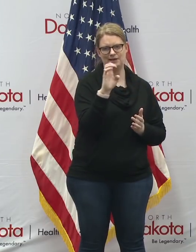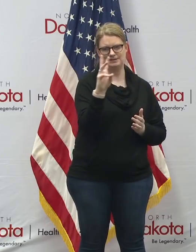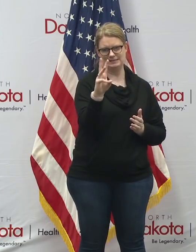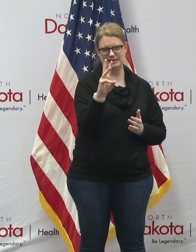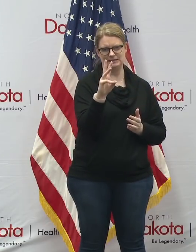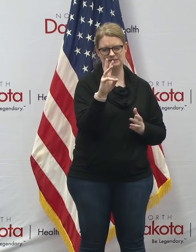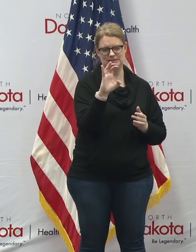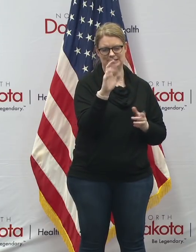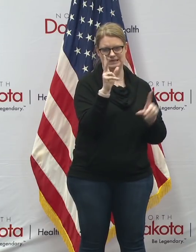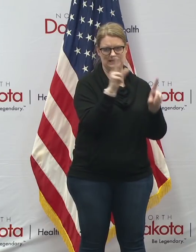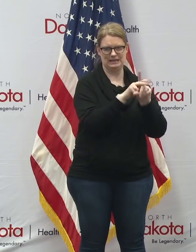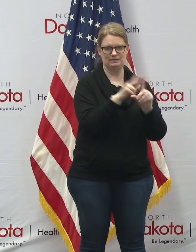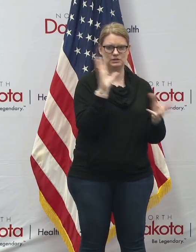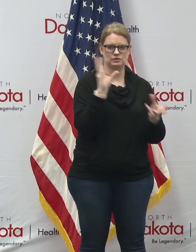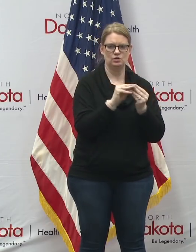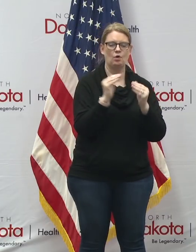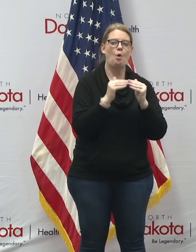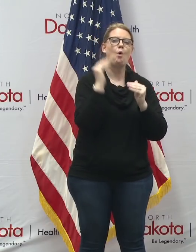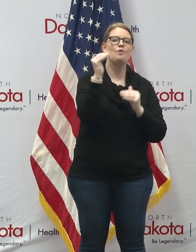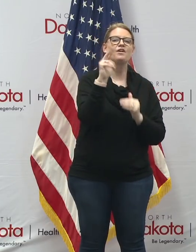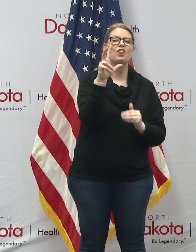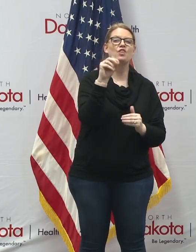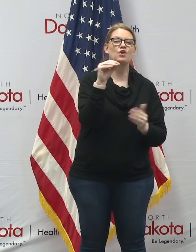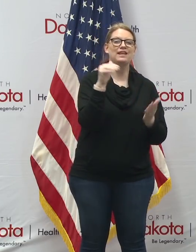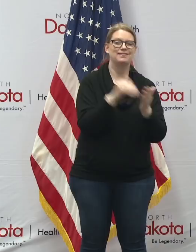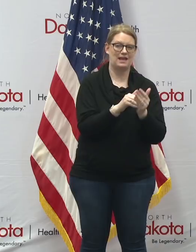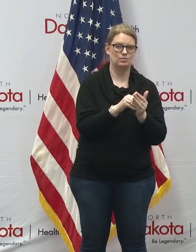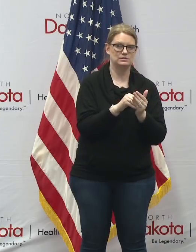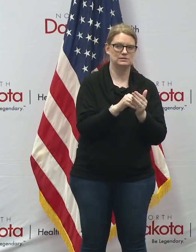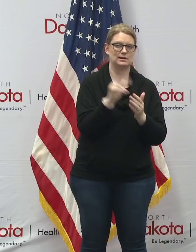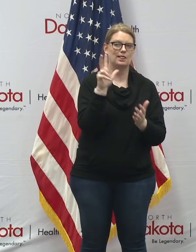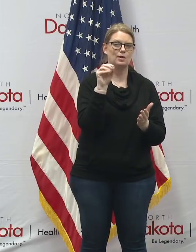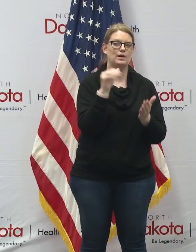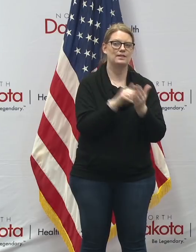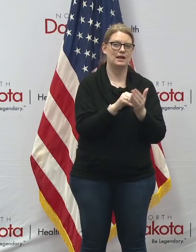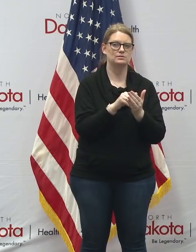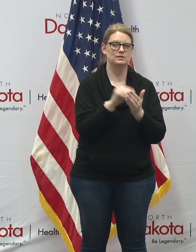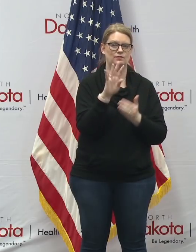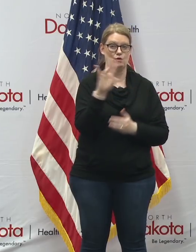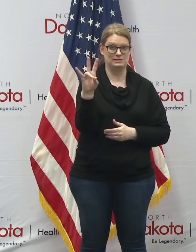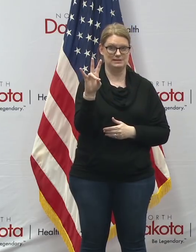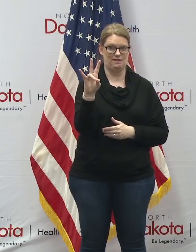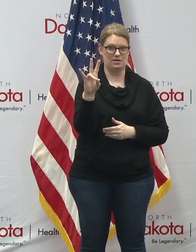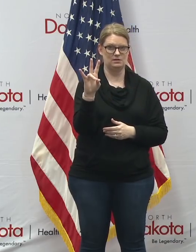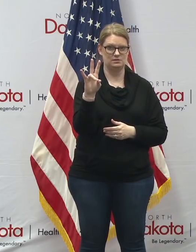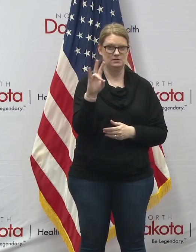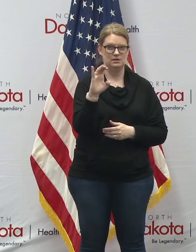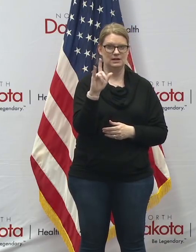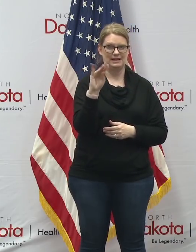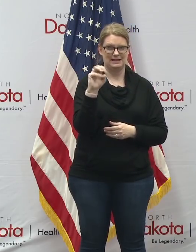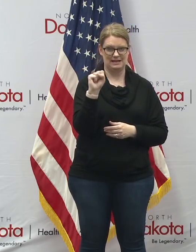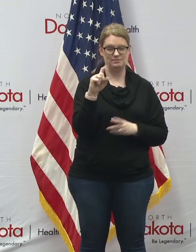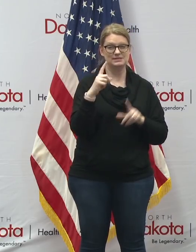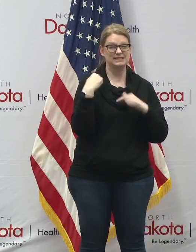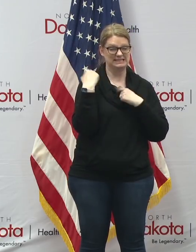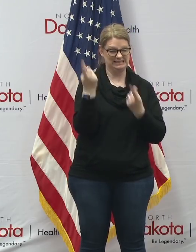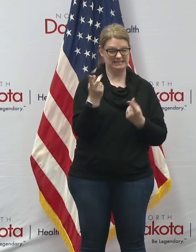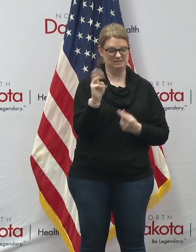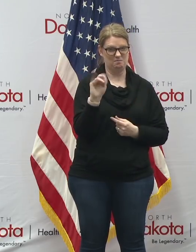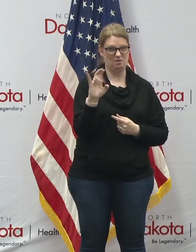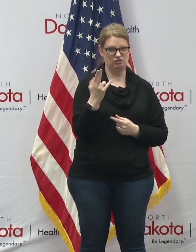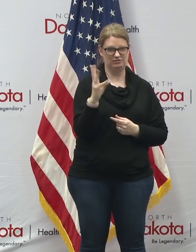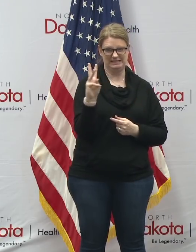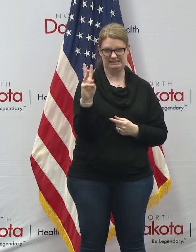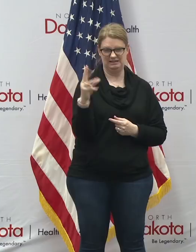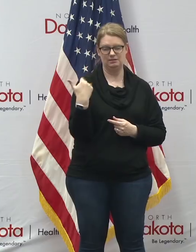filed that brings the total over 30 000 uh 30 047 to be specific uh since march 16th